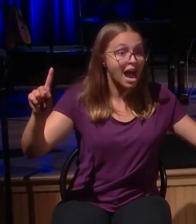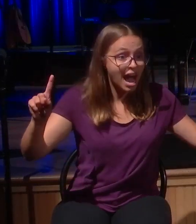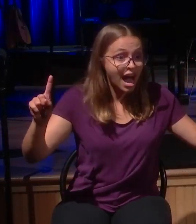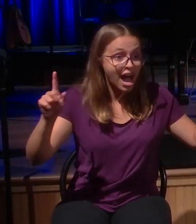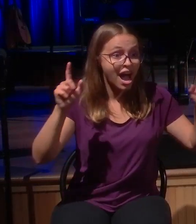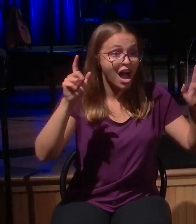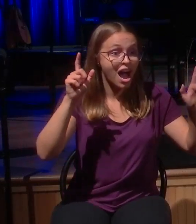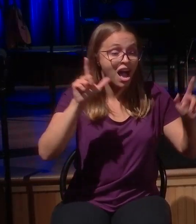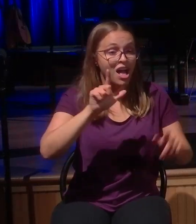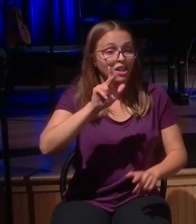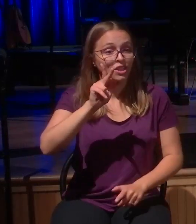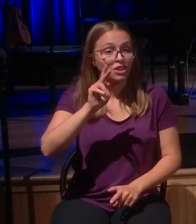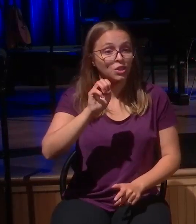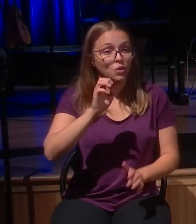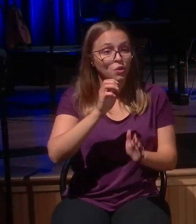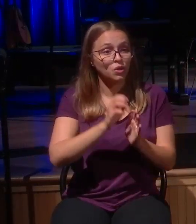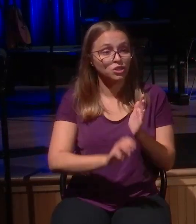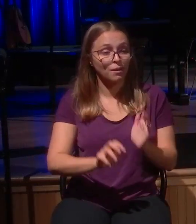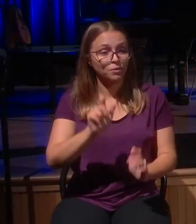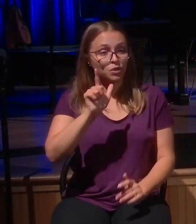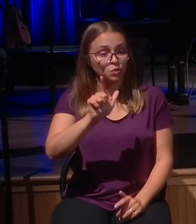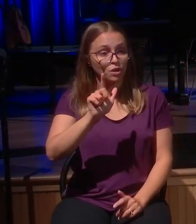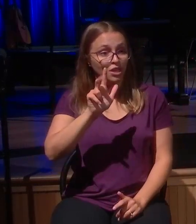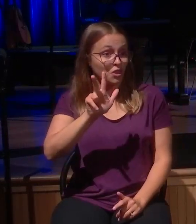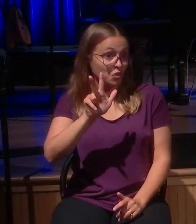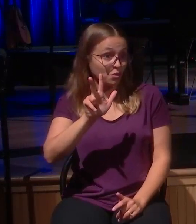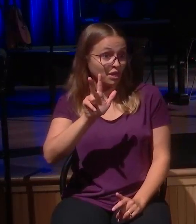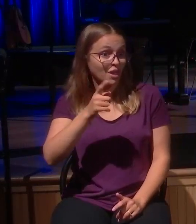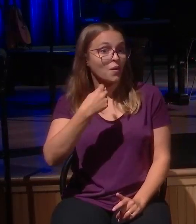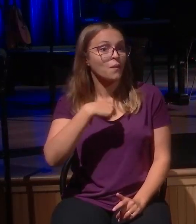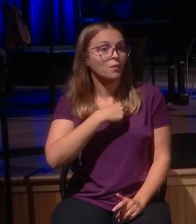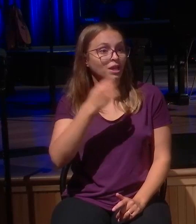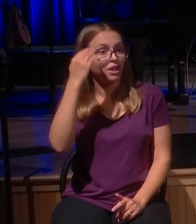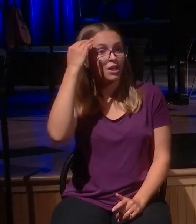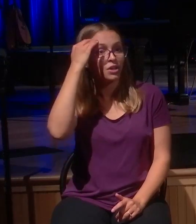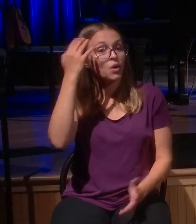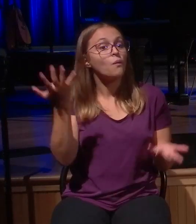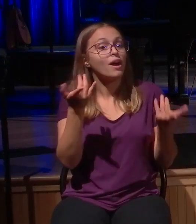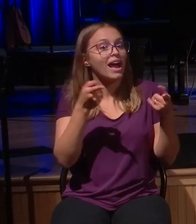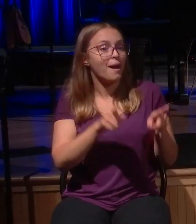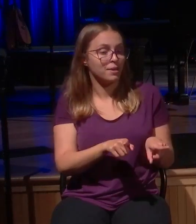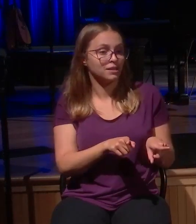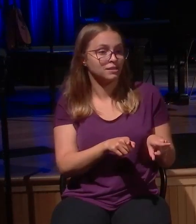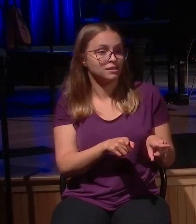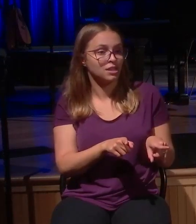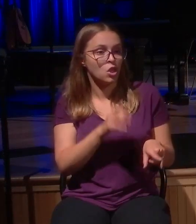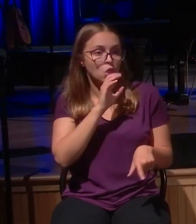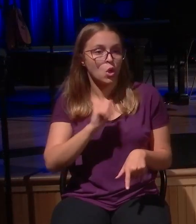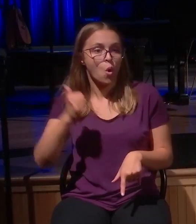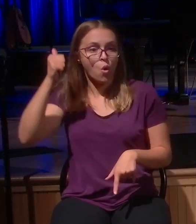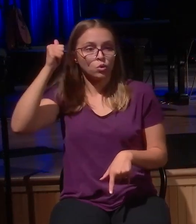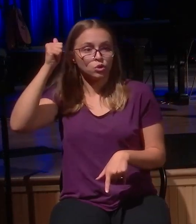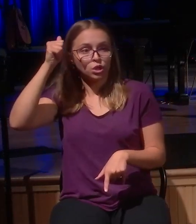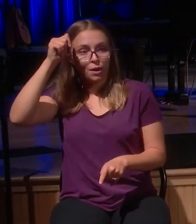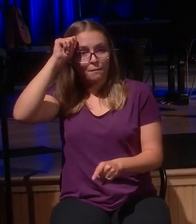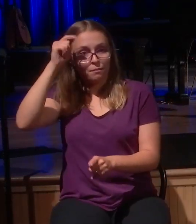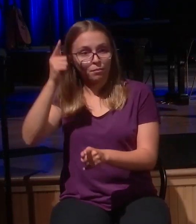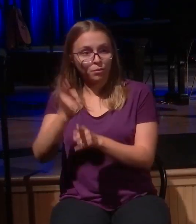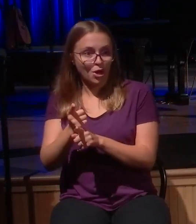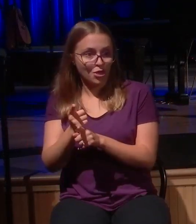recognize what the elder brother does. The elder brother kills the brother. The elder brother hangs Jesus upon the cross. That's what they